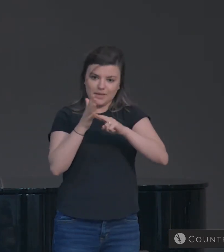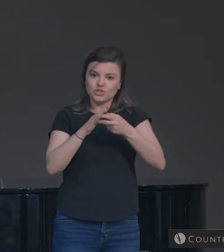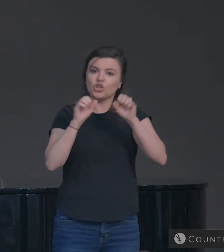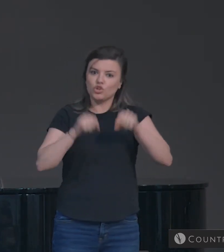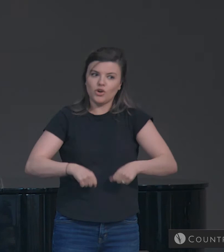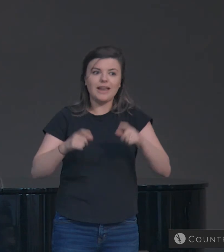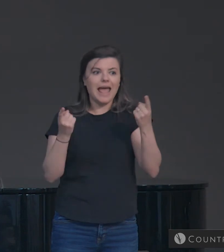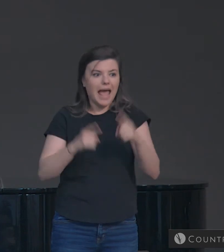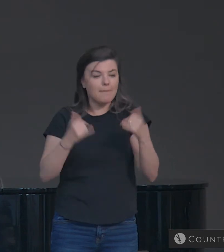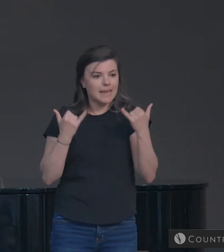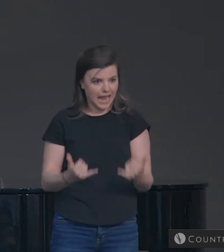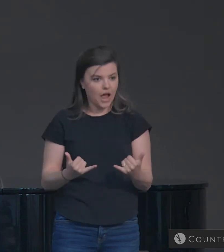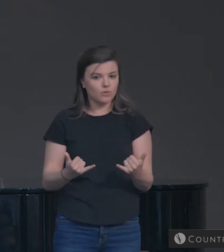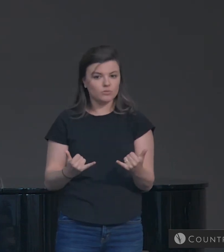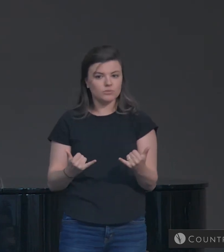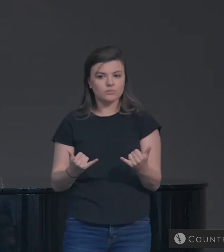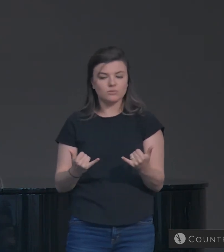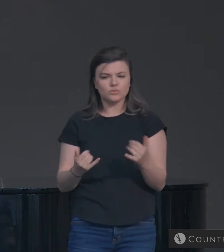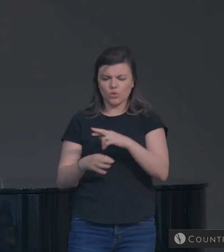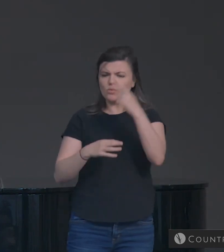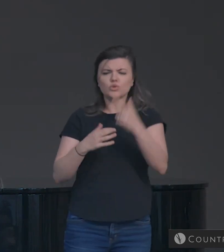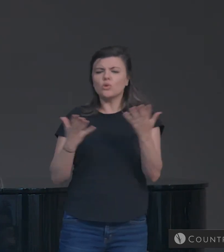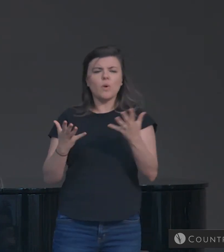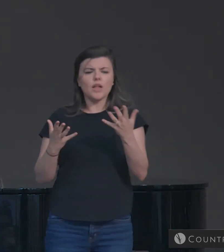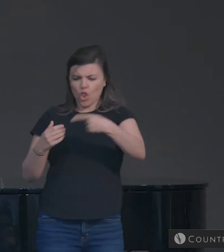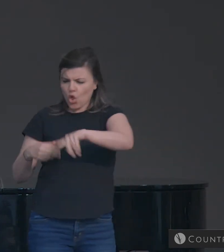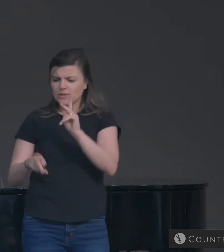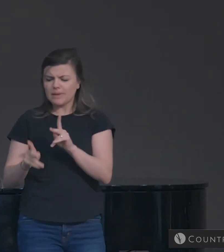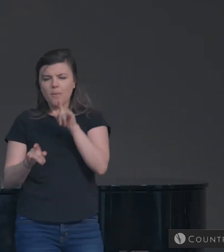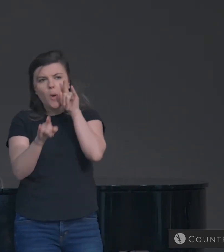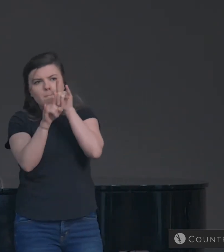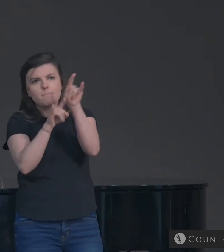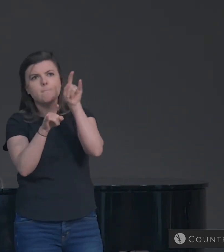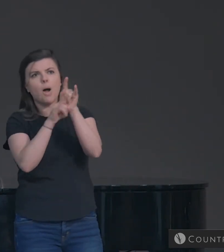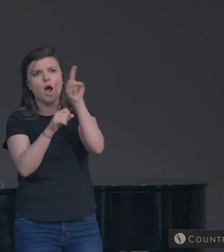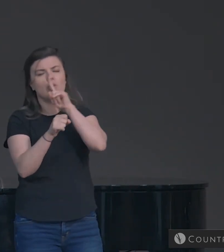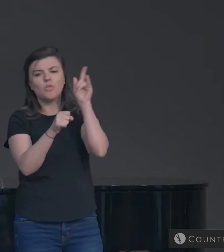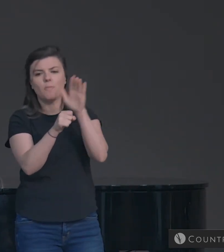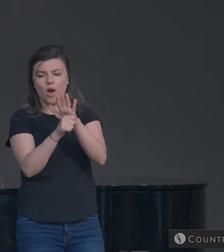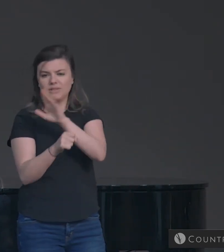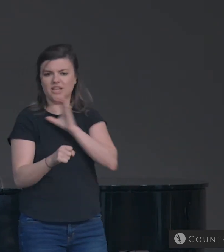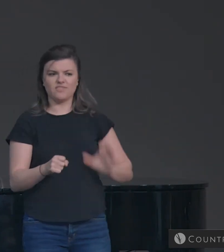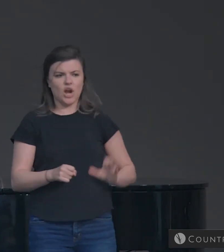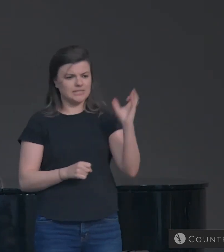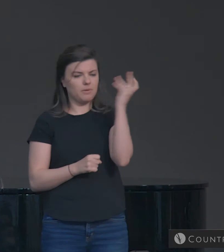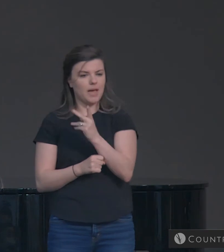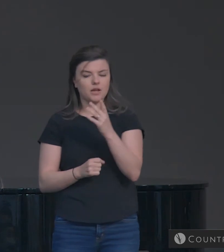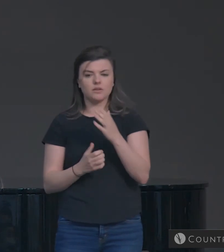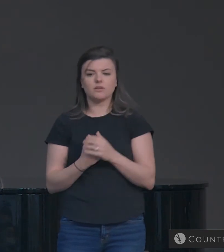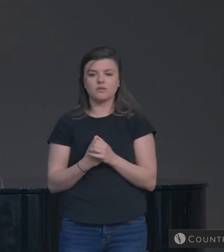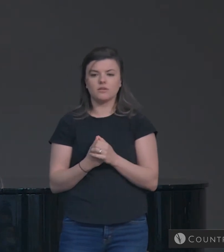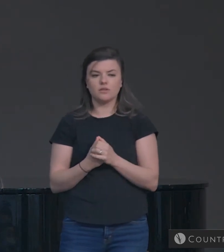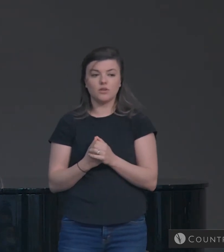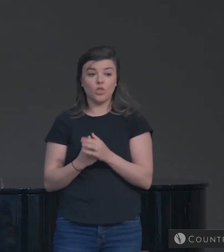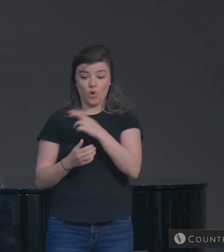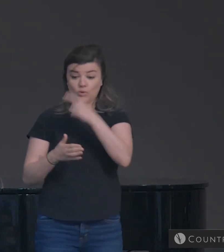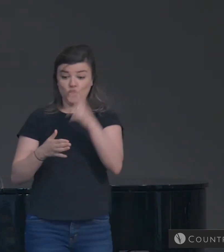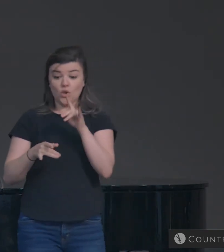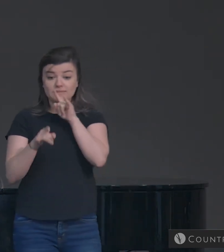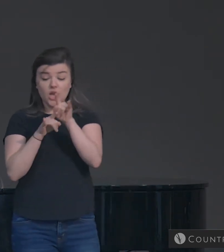And so they mock the promise of Christ's return. What's the result of that kind of scoffing?